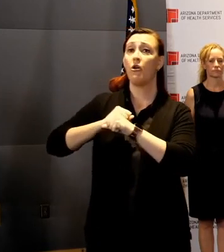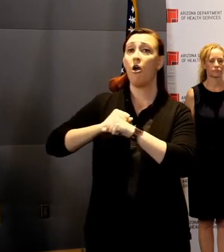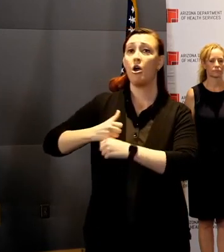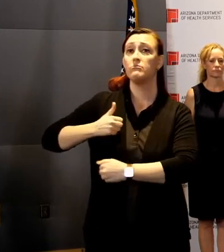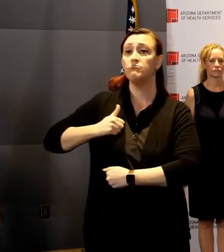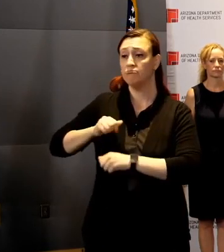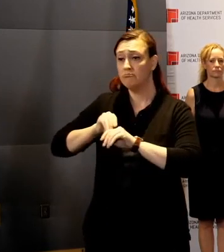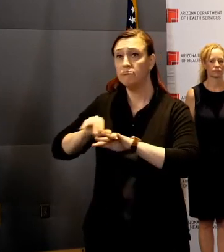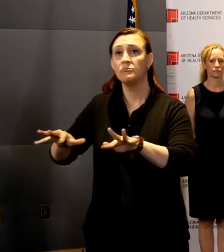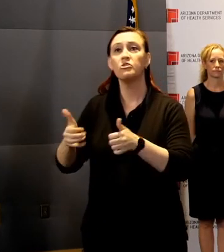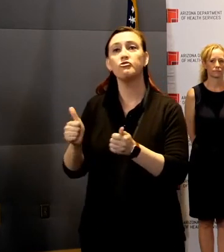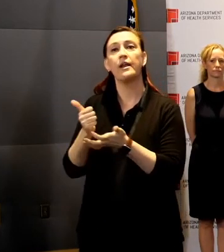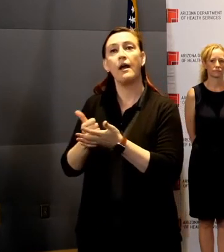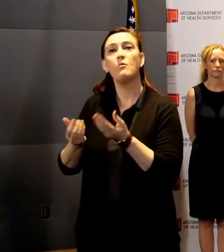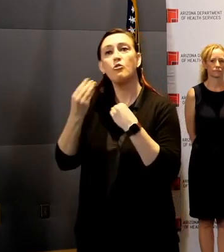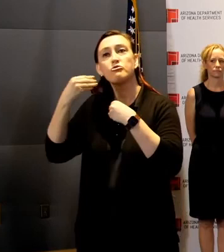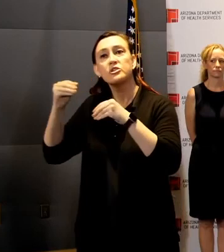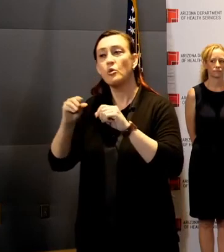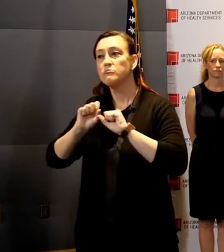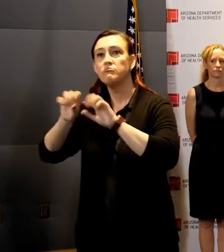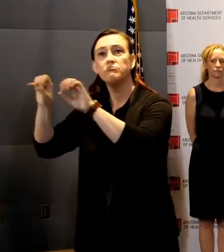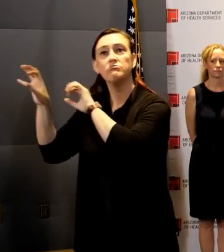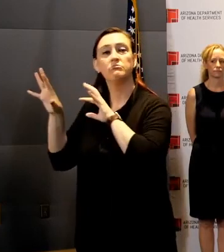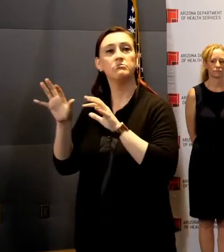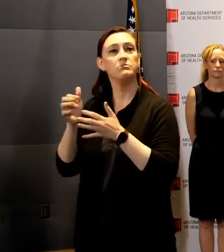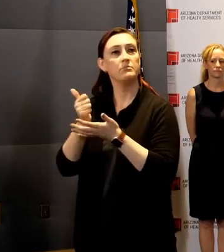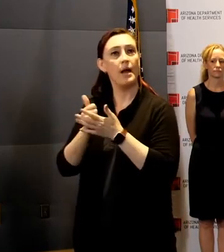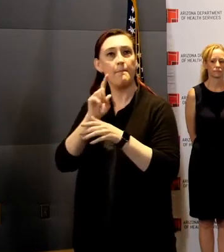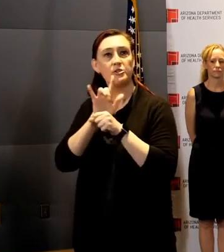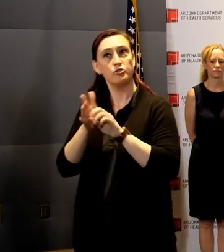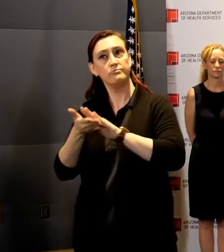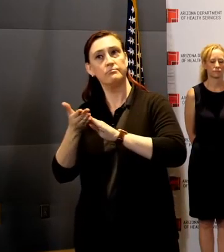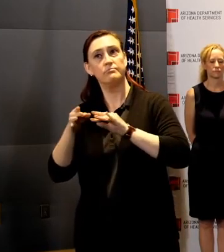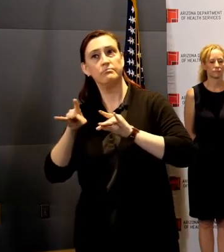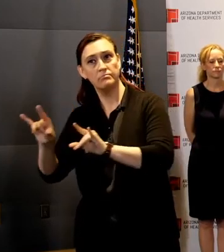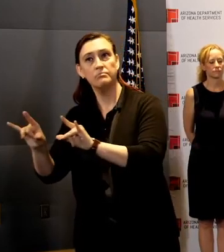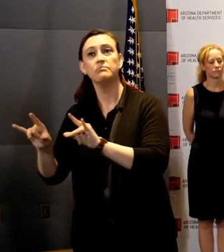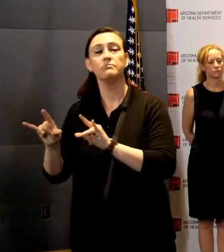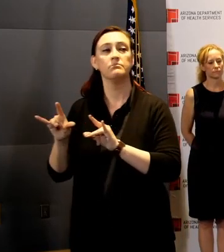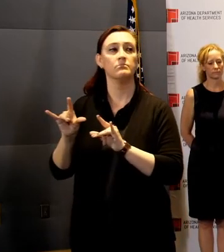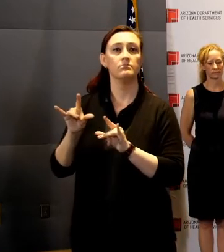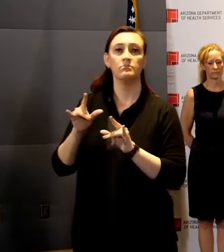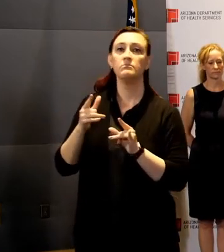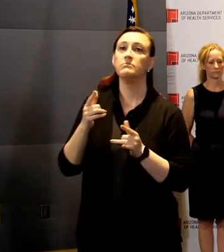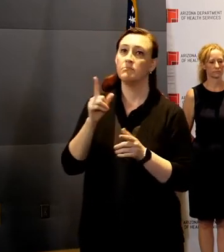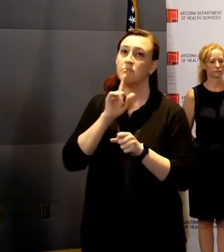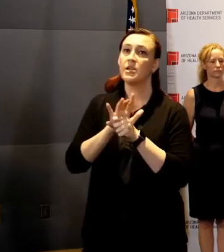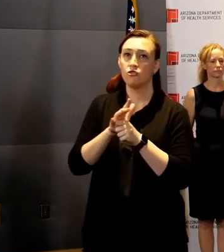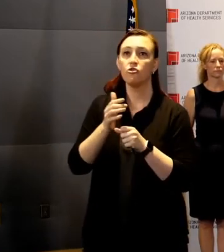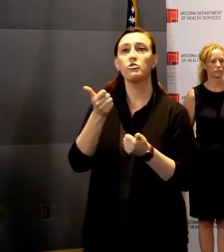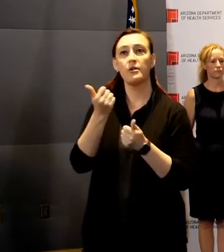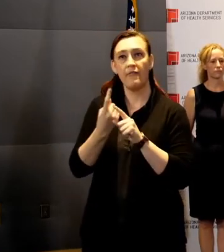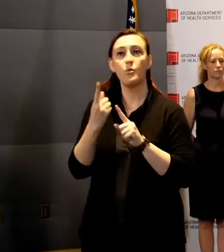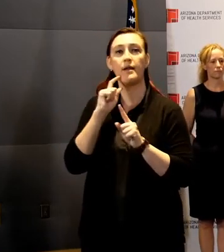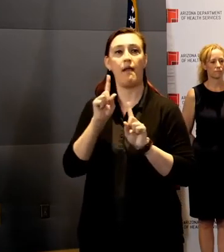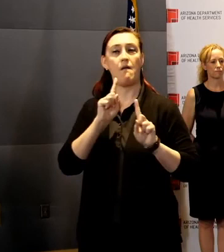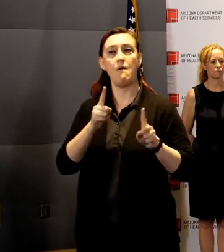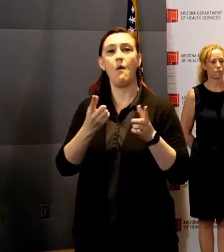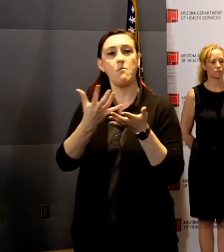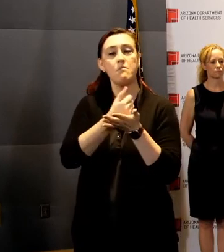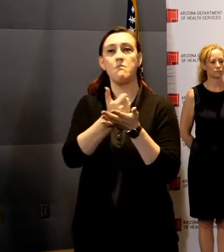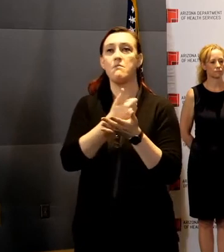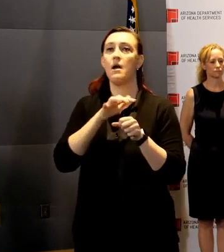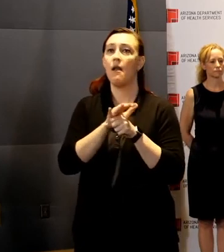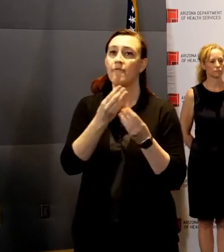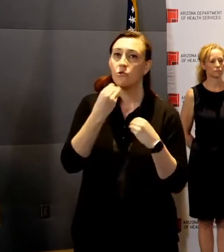our food distribution change, stocking shelves in our grocery stores, and allowing Arizonans to have reliable access to food